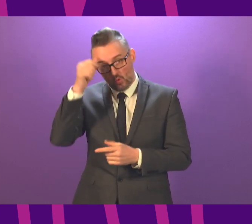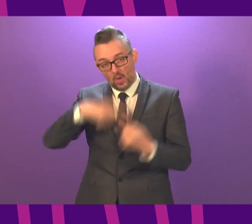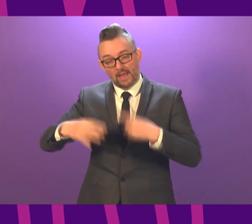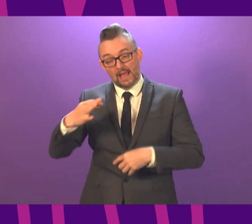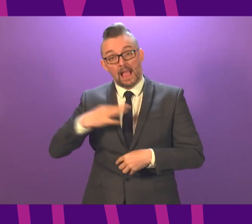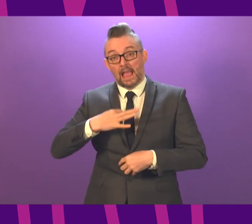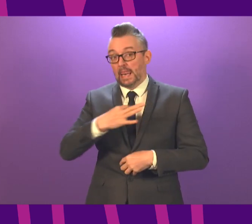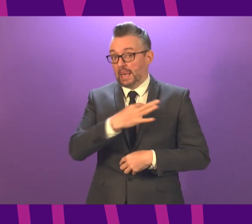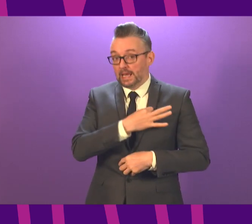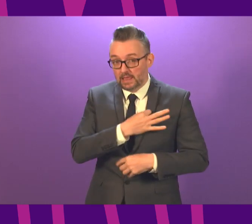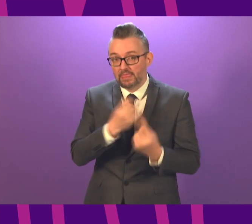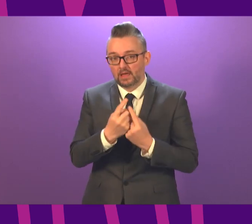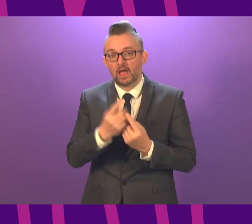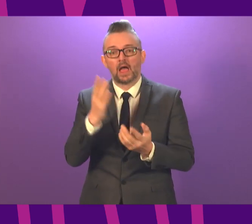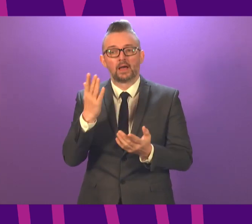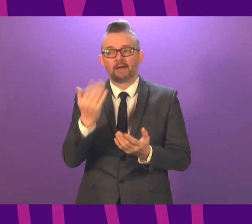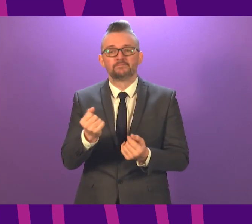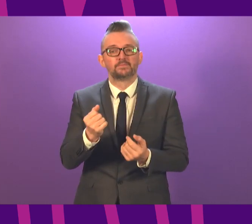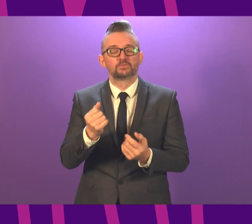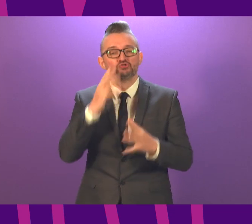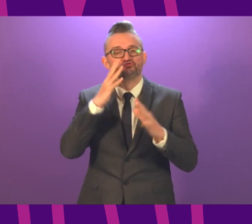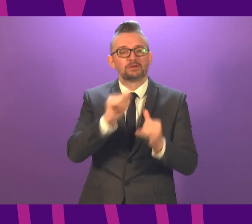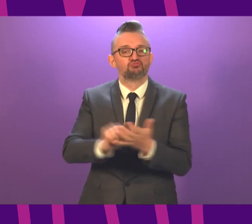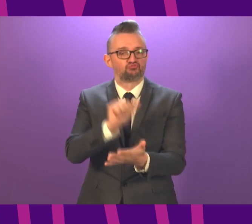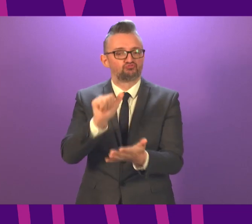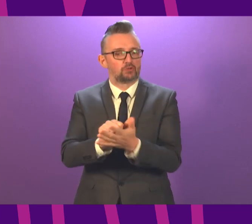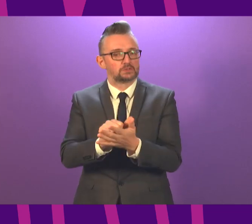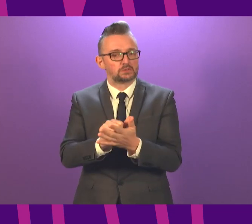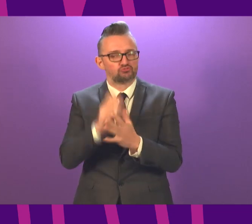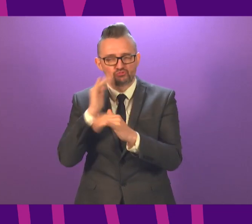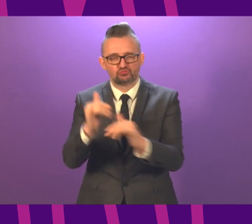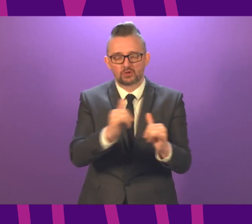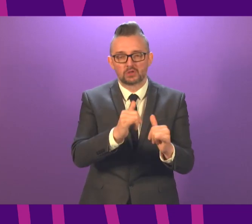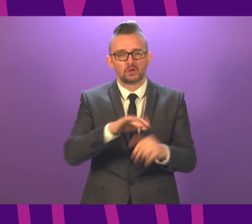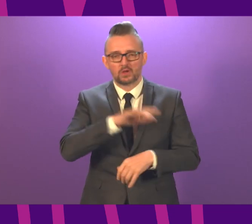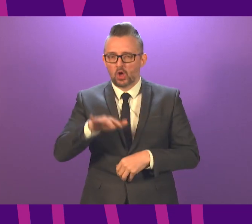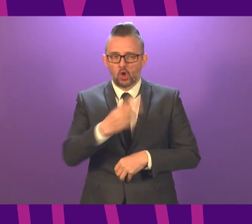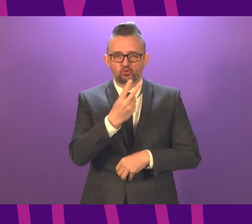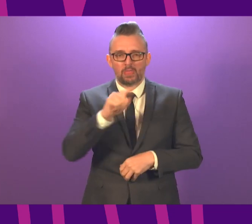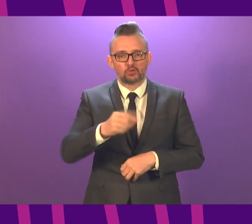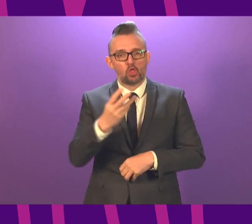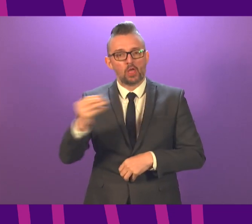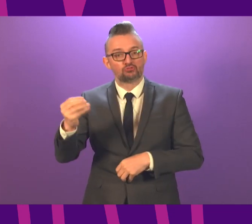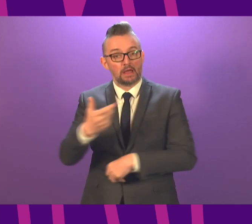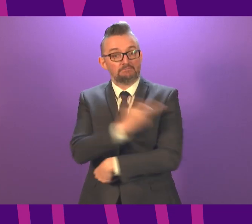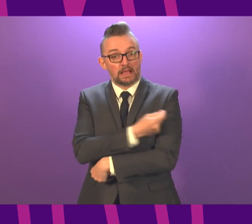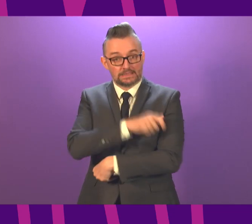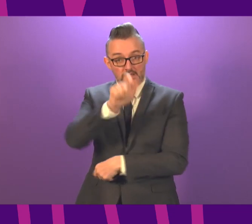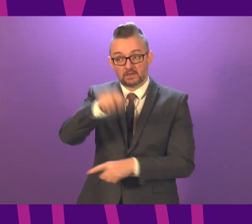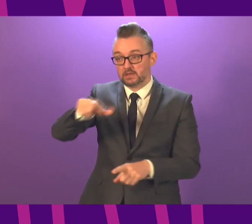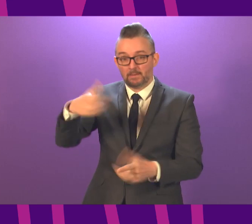clinical programme that the right checks are in place. We have around 2,300 vaccinators already